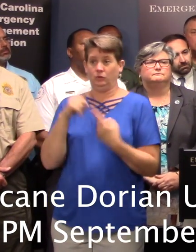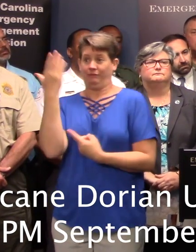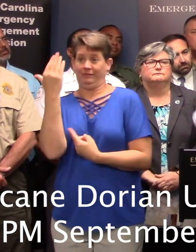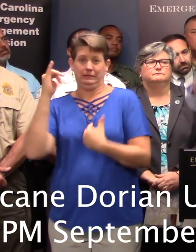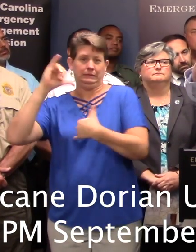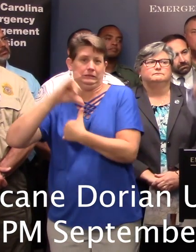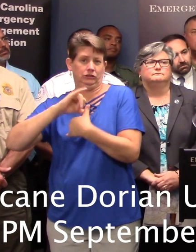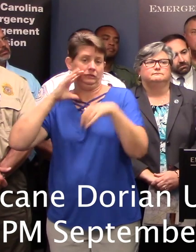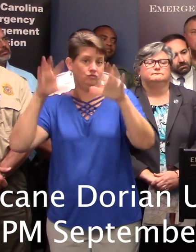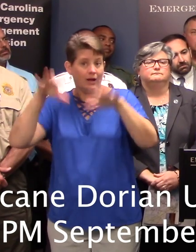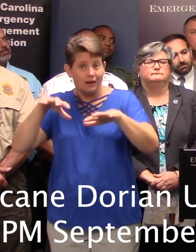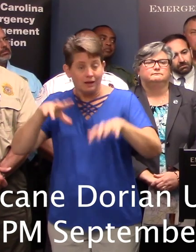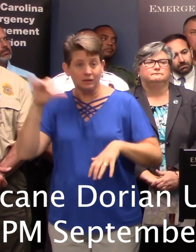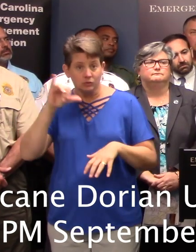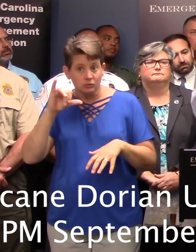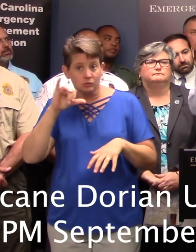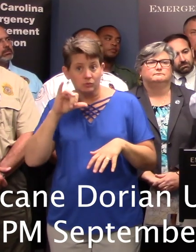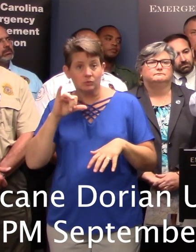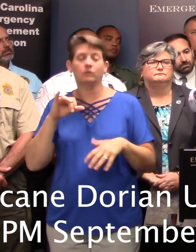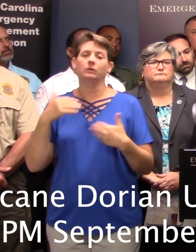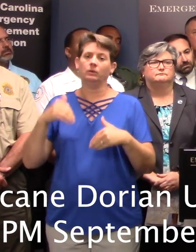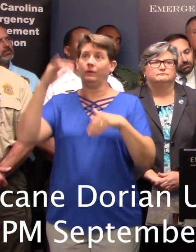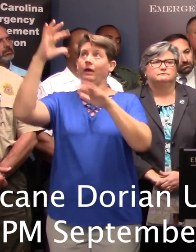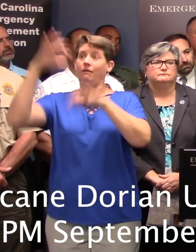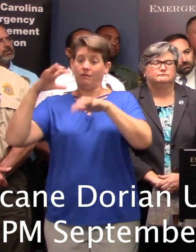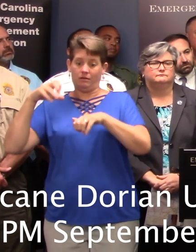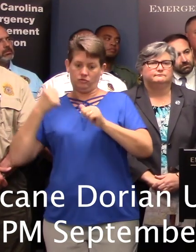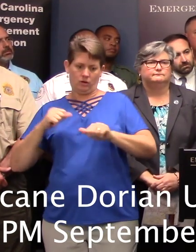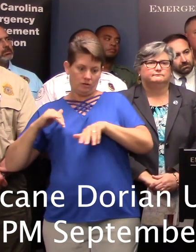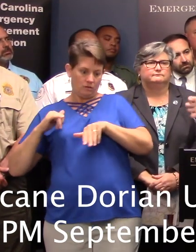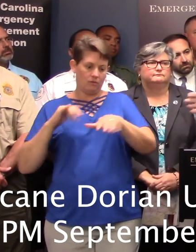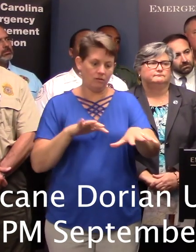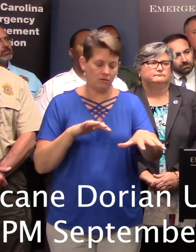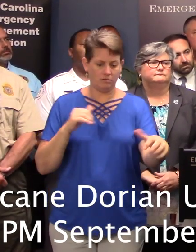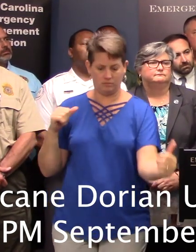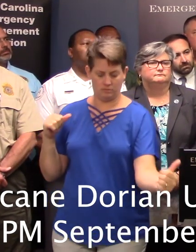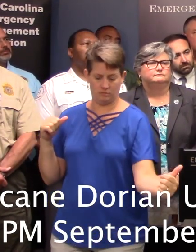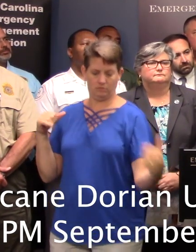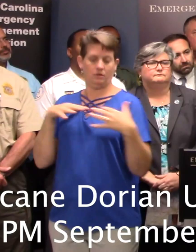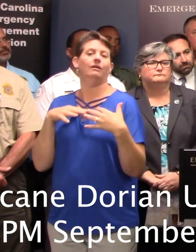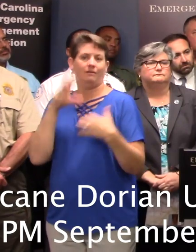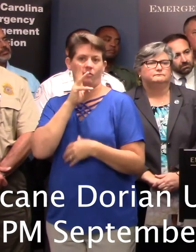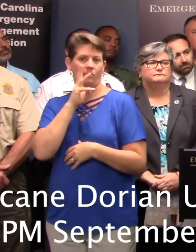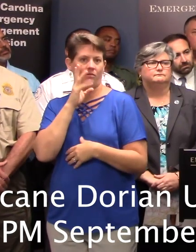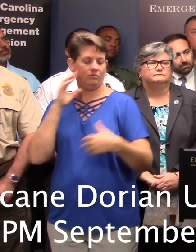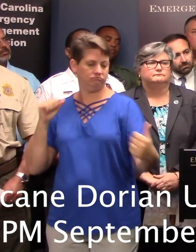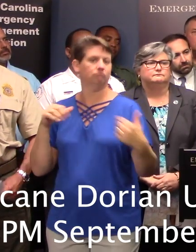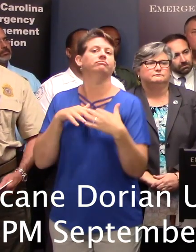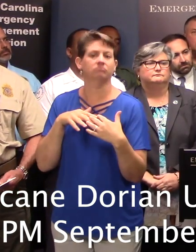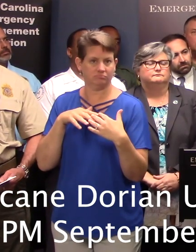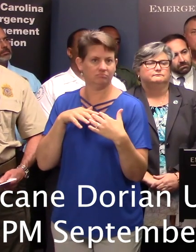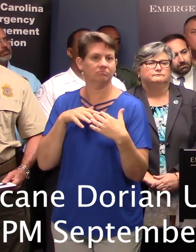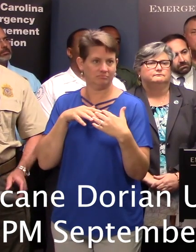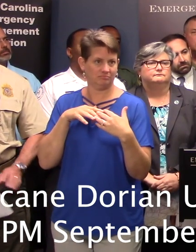falling and trying to get out, going into the rivers and coming out. So you will have a collision of water right there along